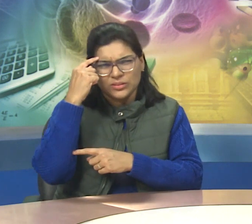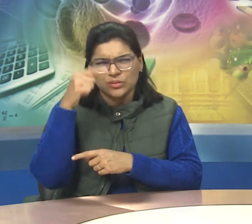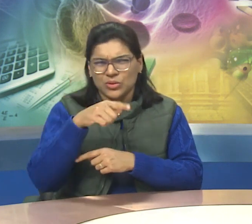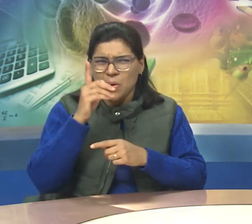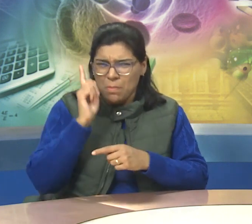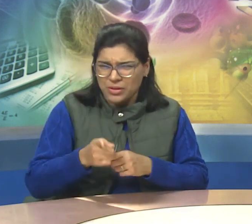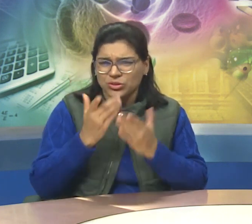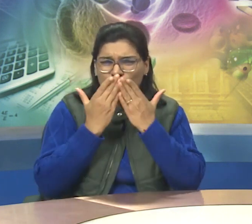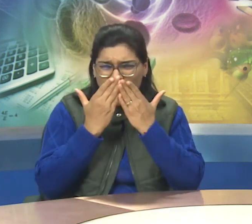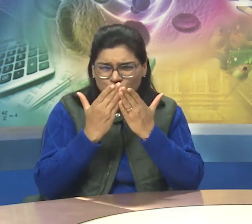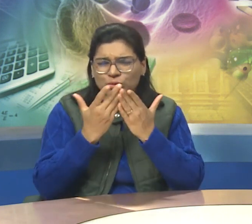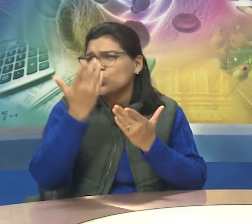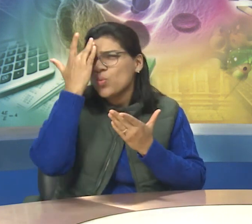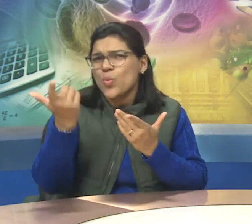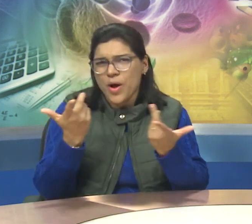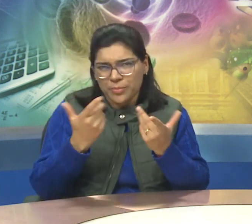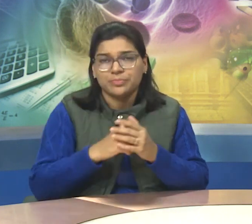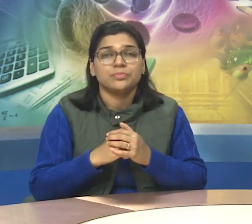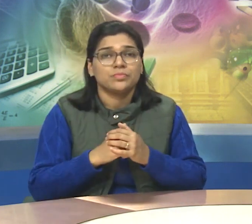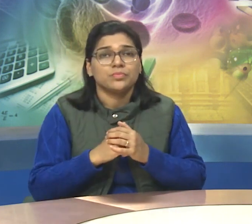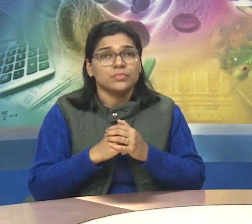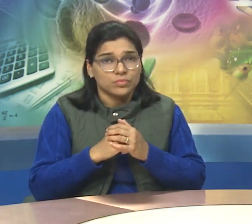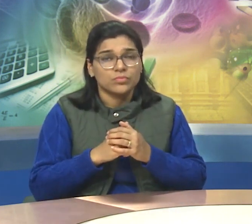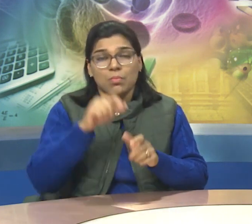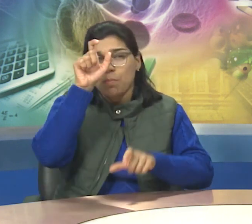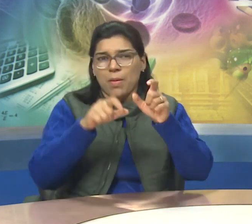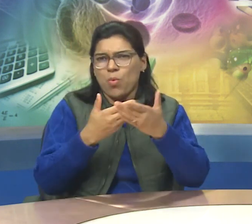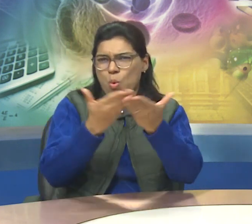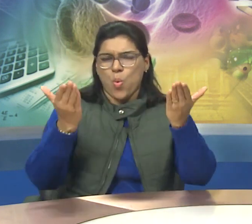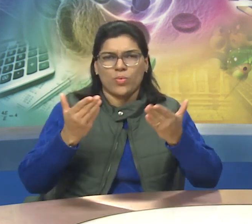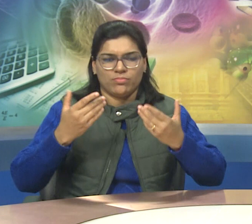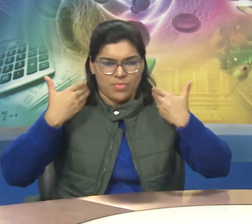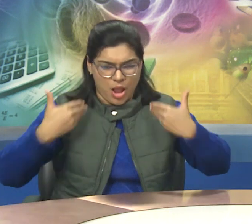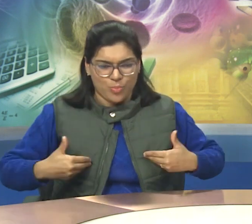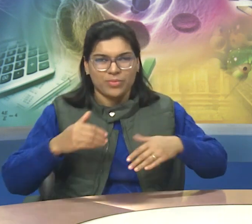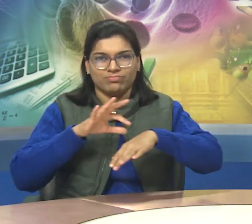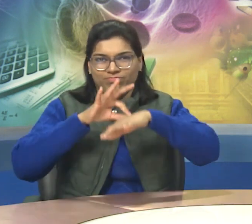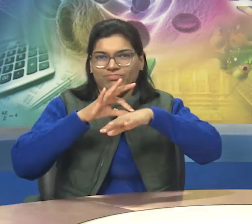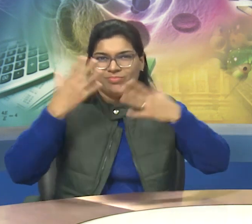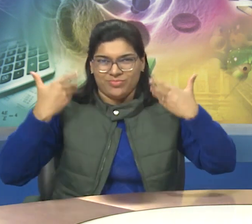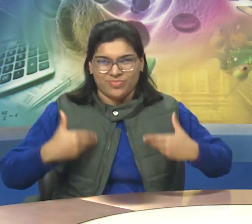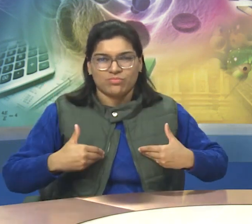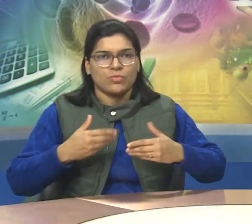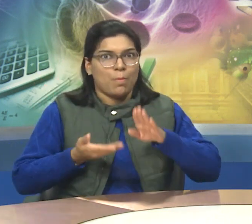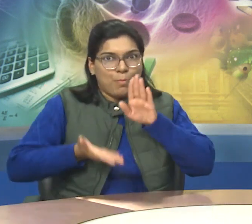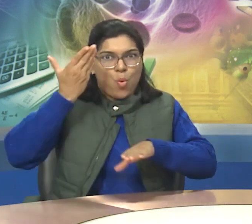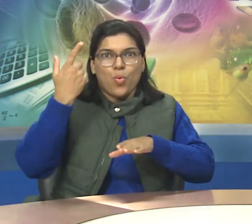You may ask, why? This is because humans are